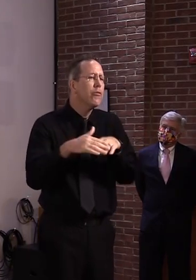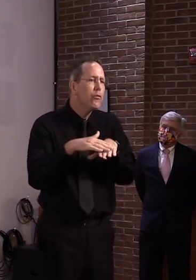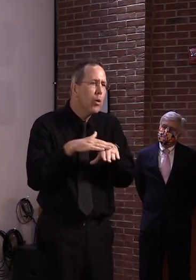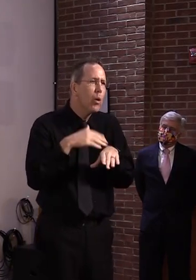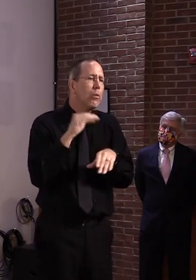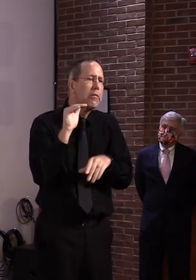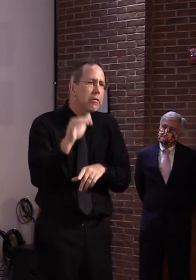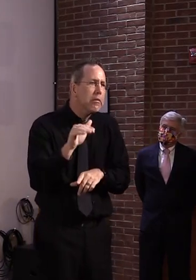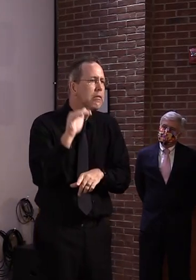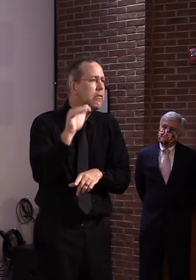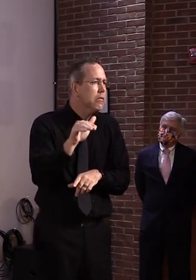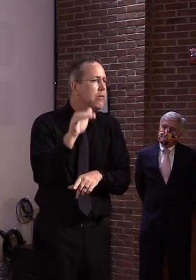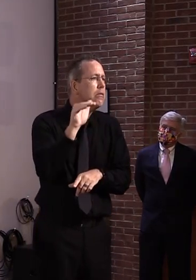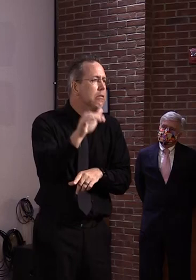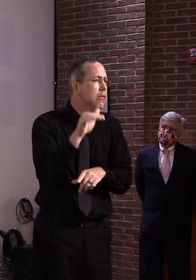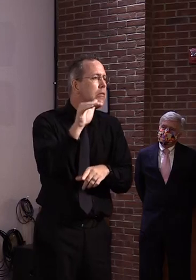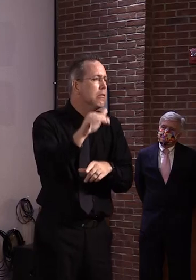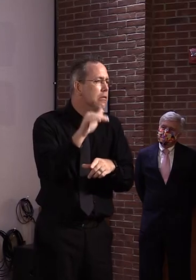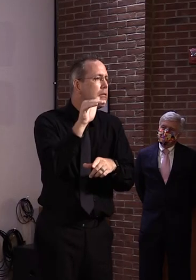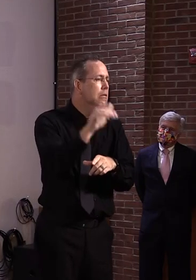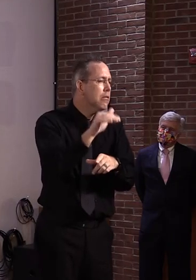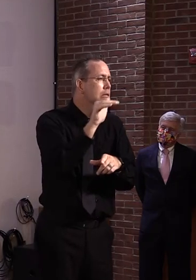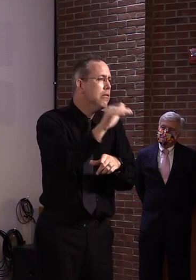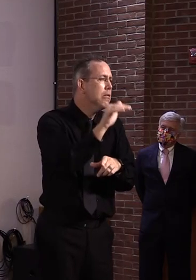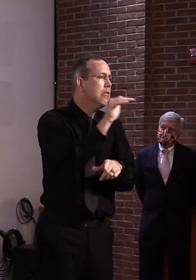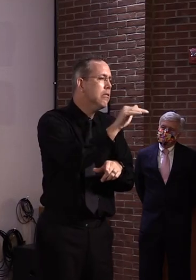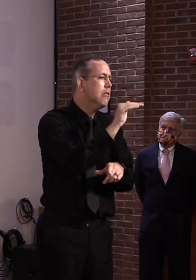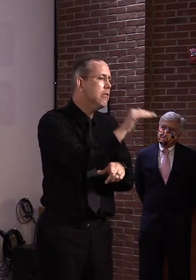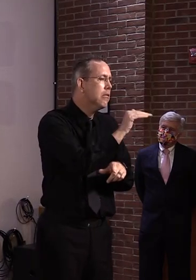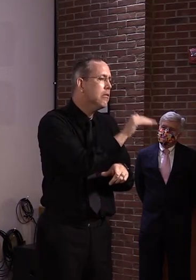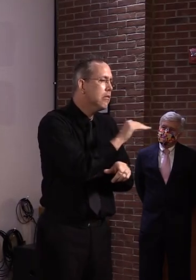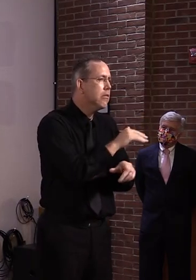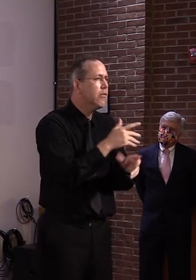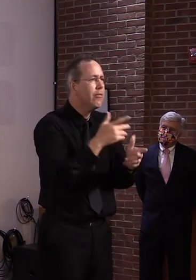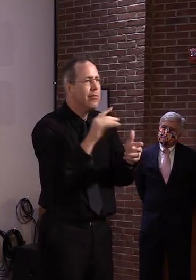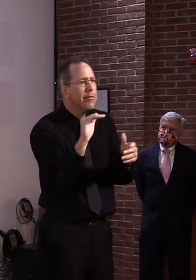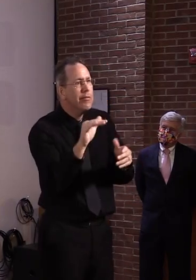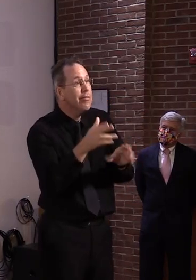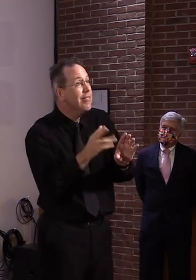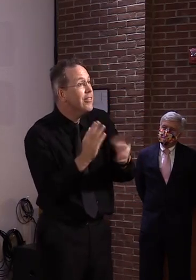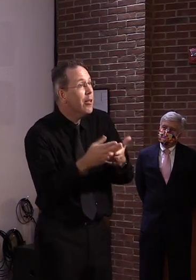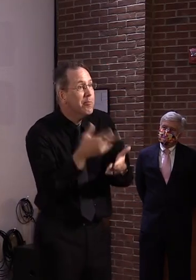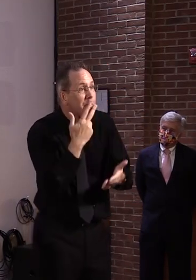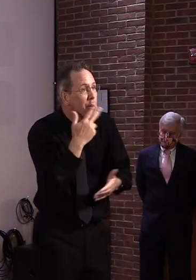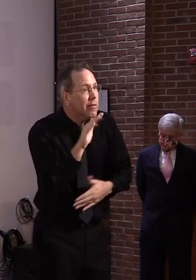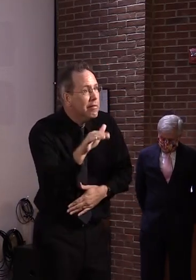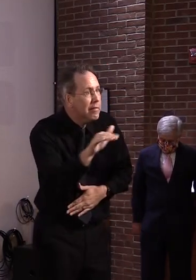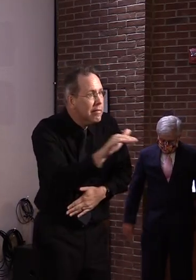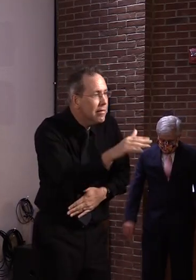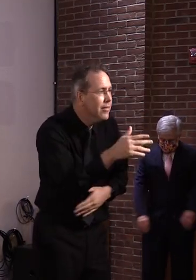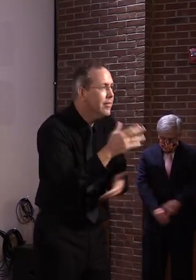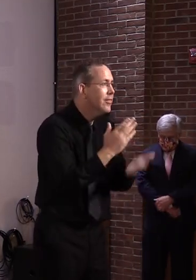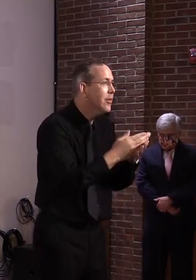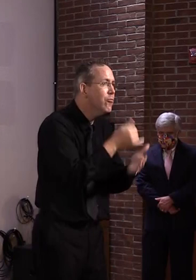try to do things in a much faster mode because this is when we can help each other the most.